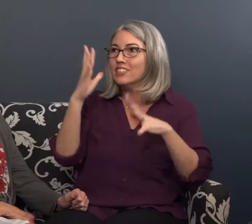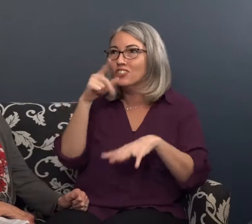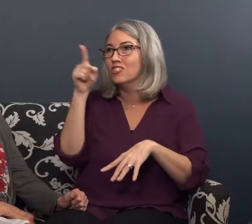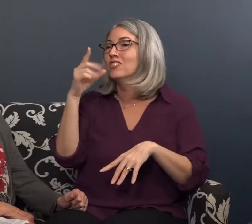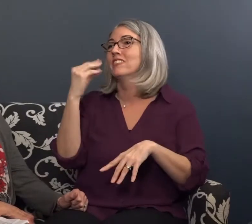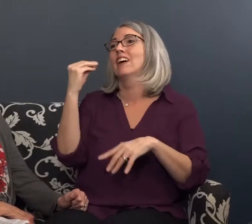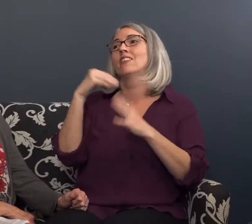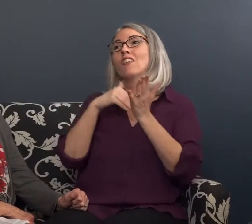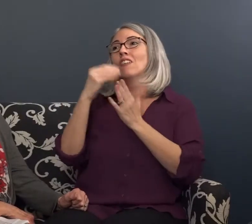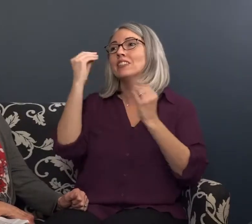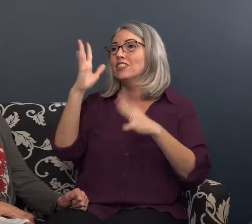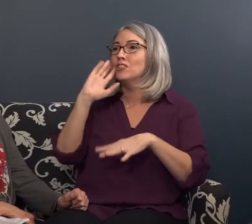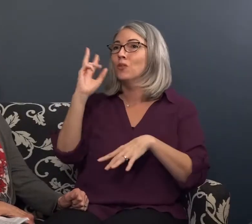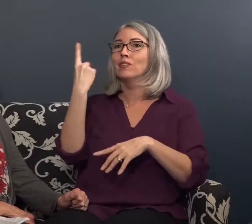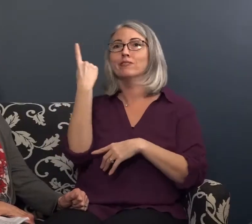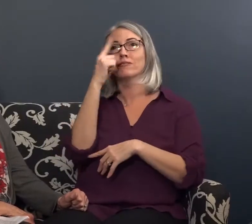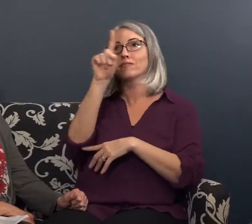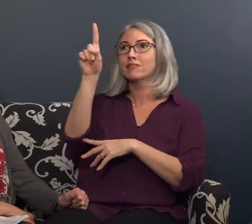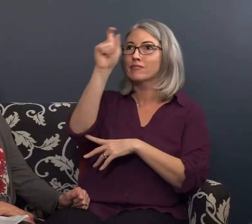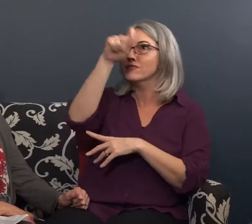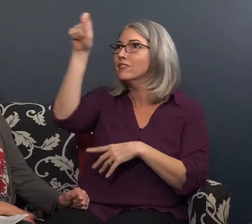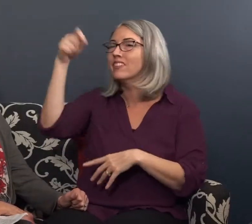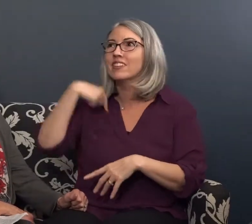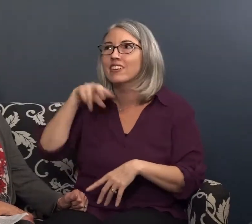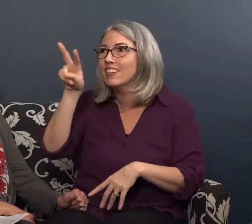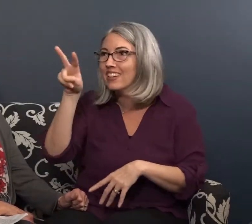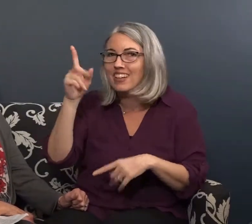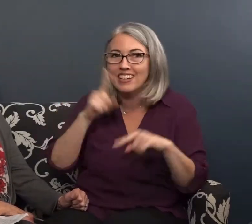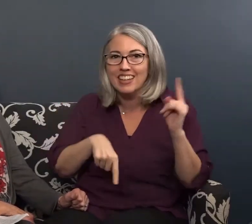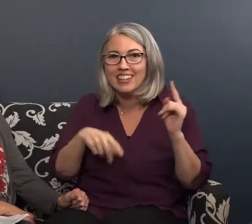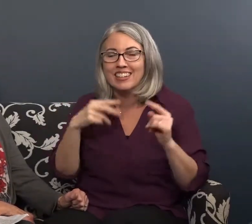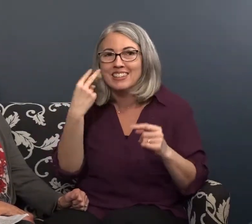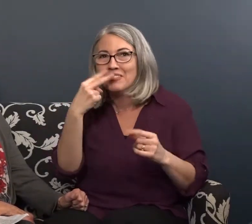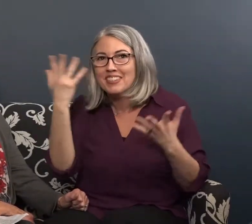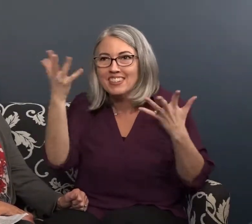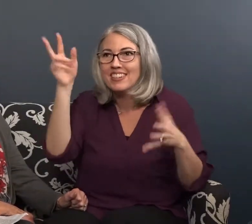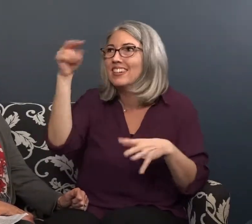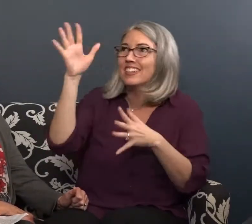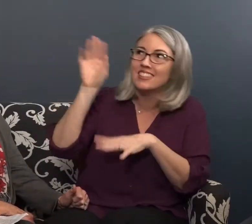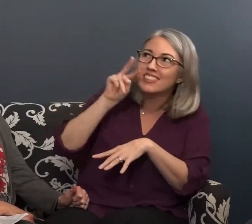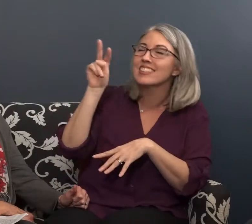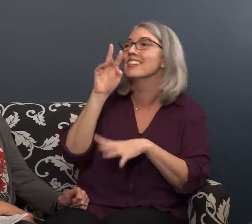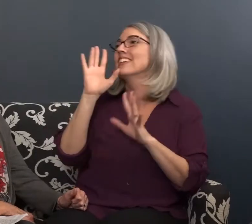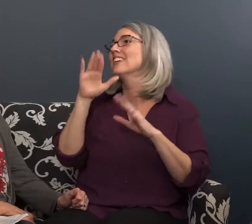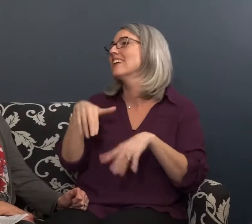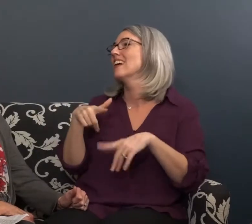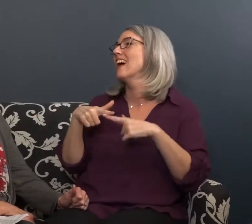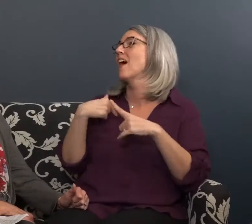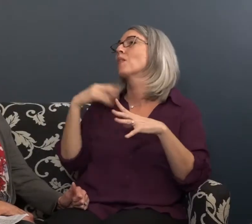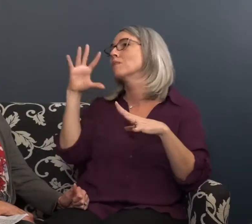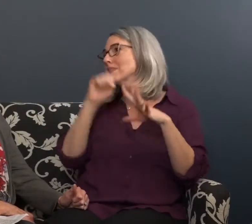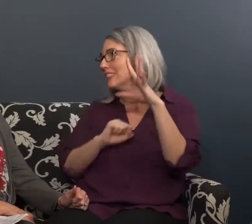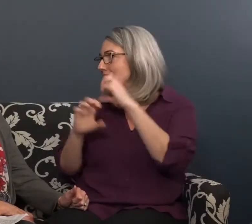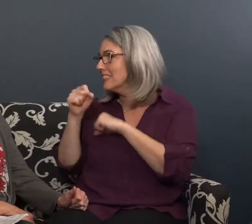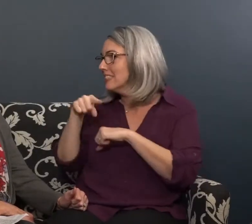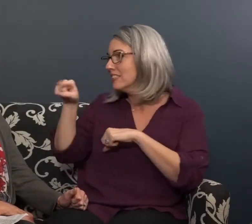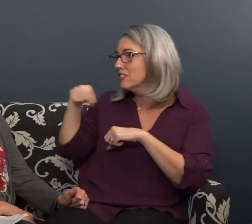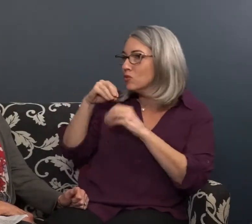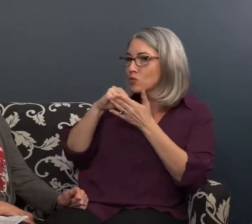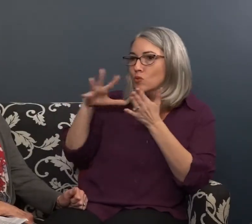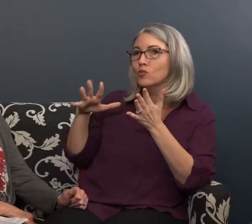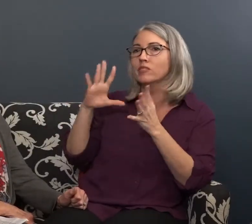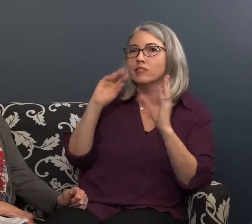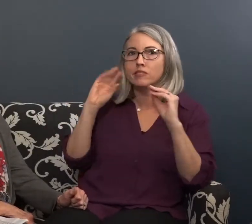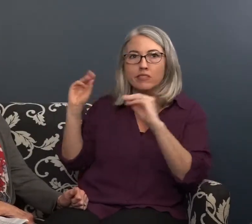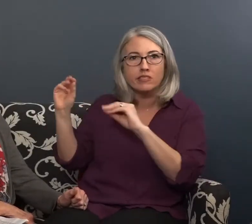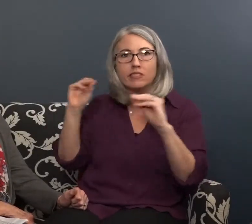and the teacher would turn her back to me to write on the board and I couldn't lip read and I